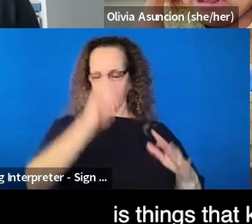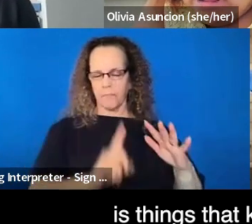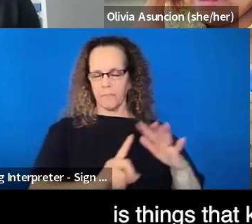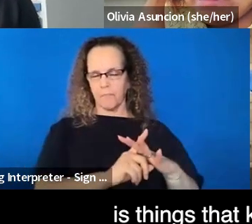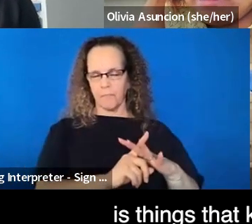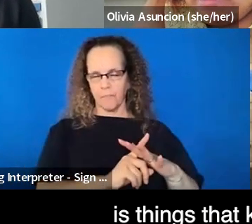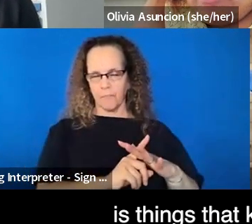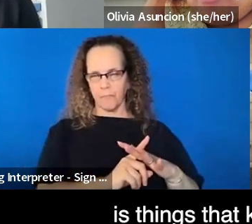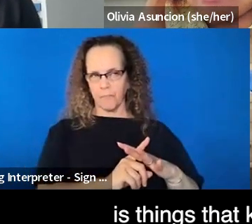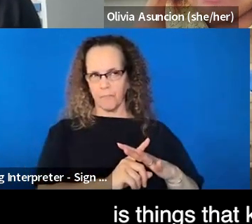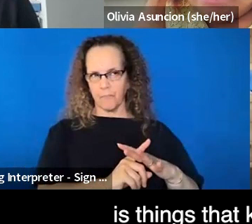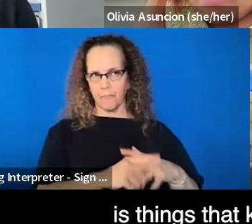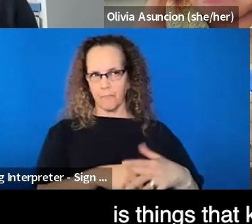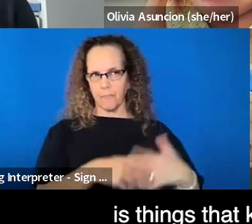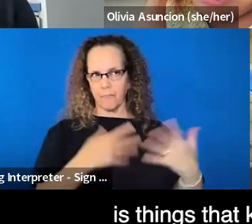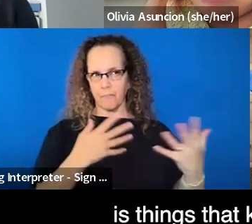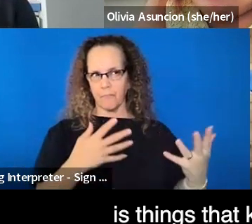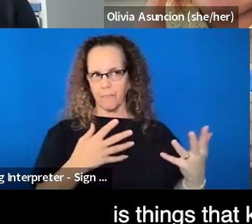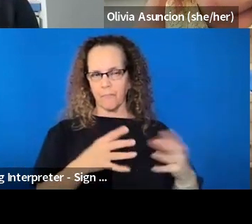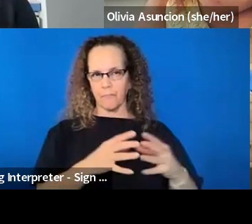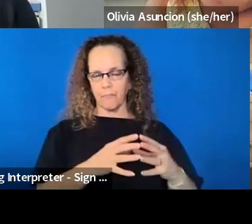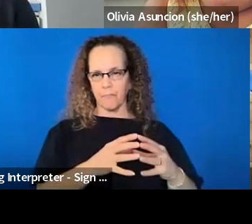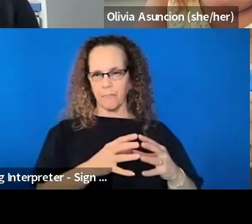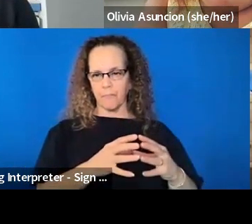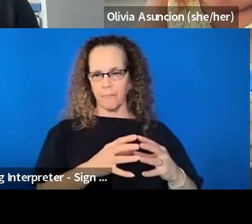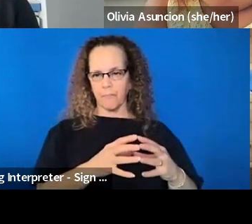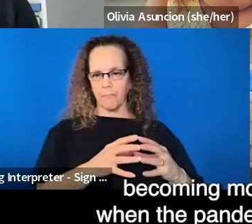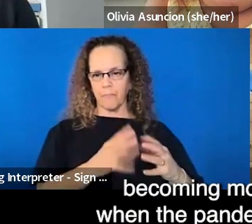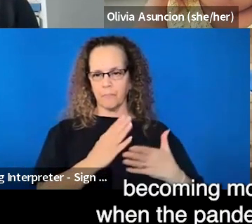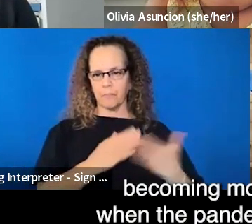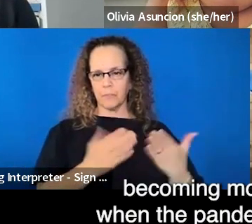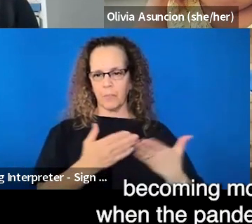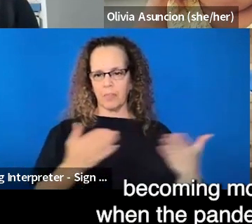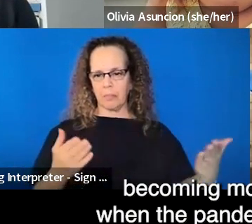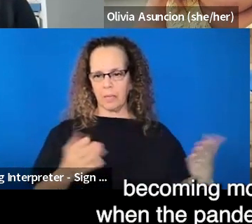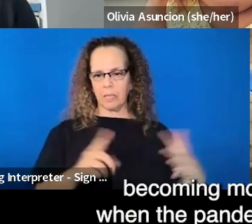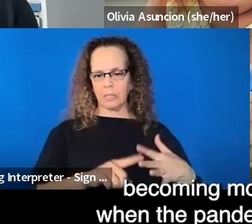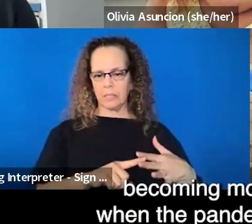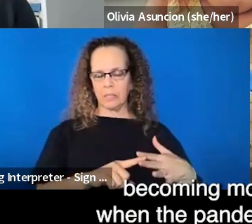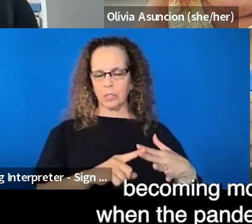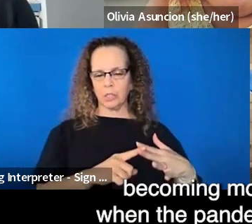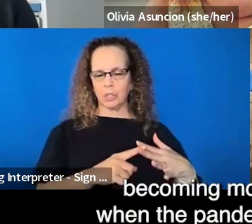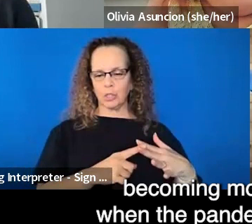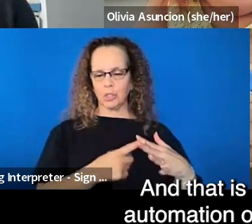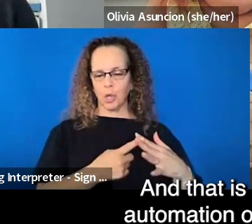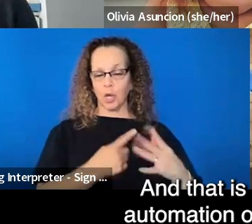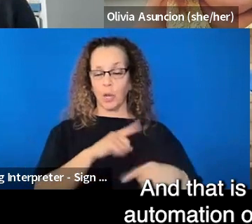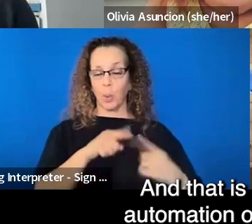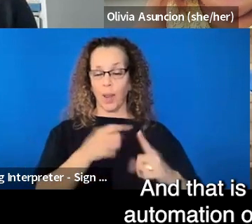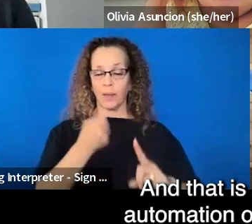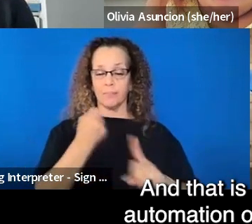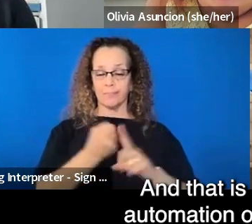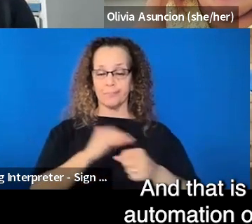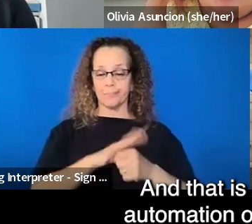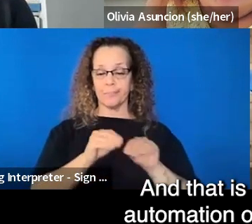uh, things that kind of started becoming more of a thing when the pandemic happened and that